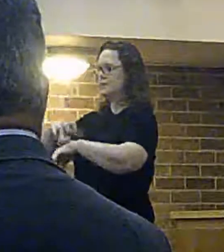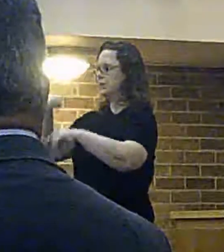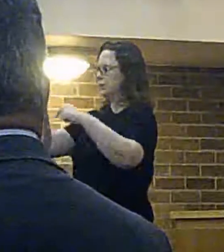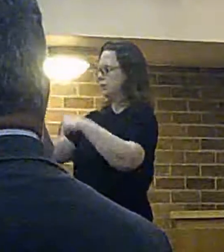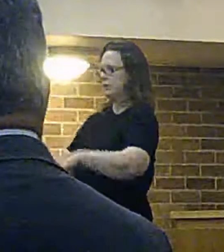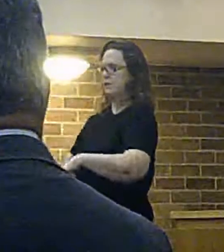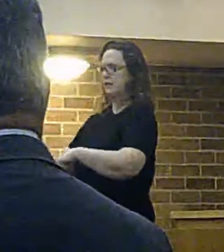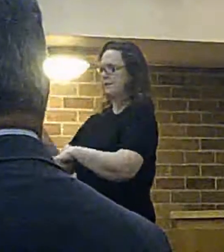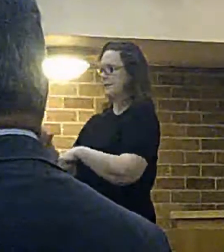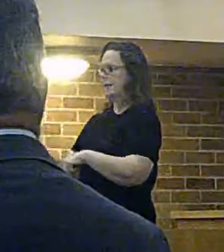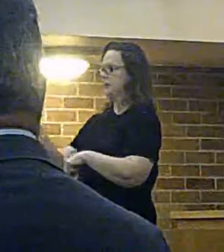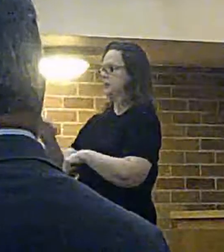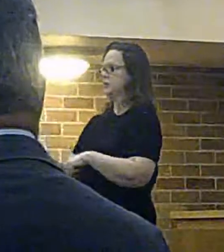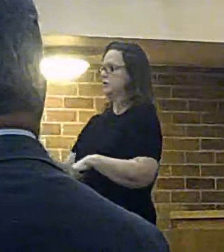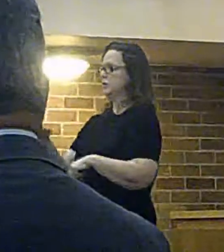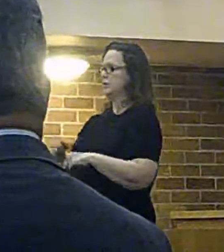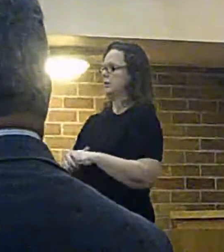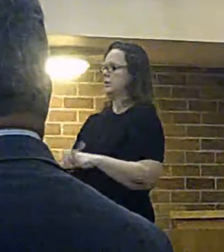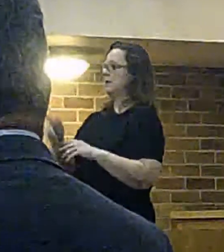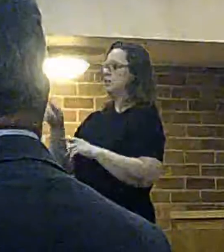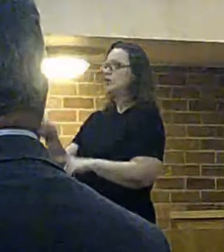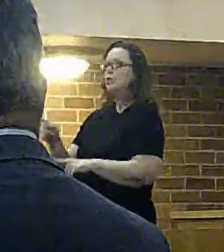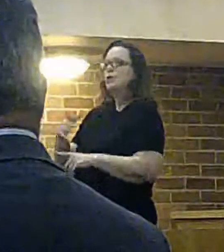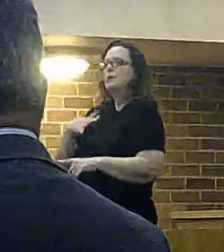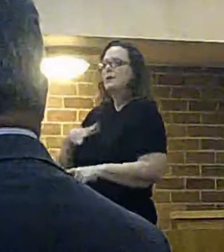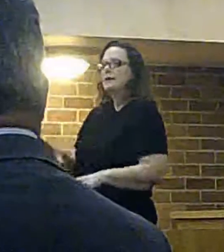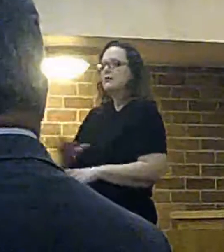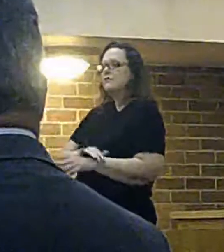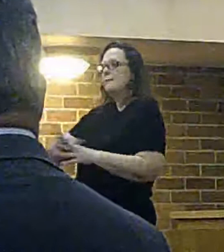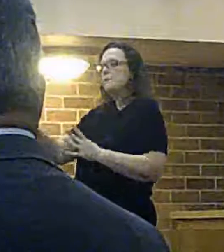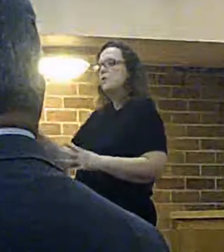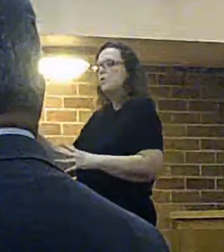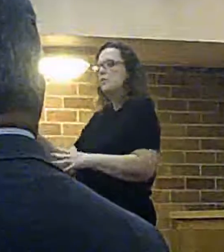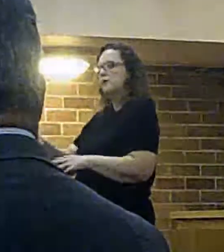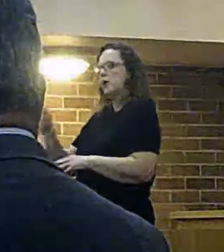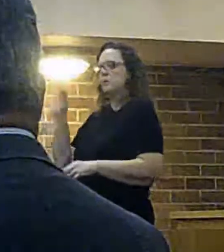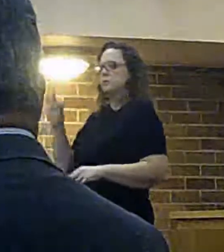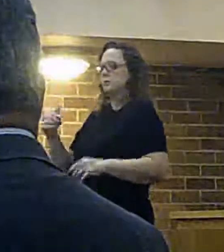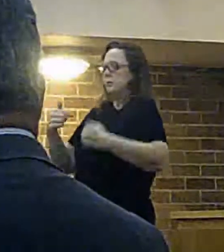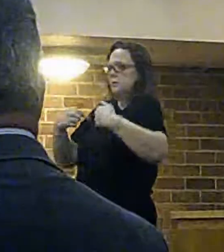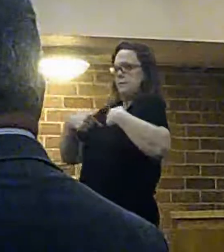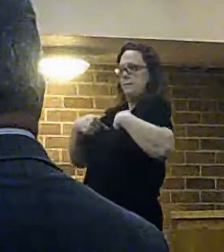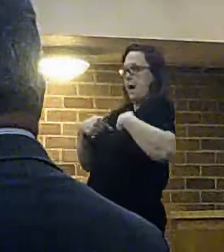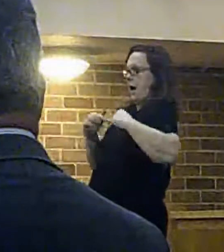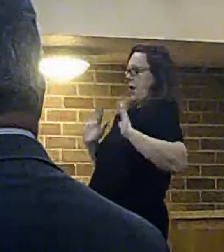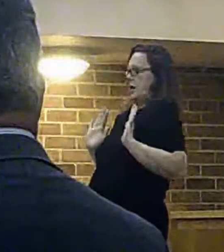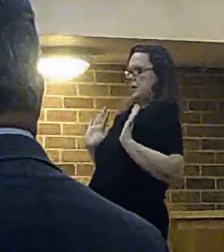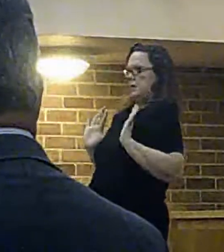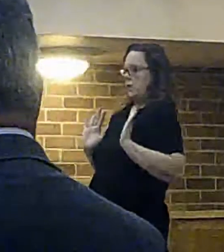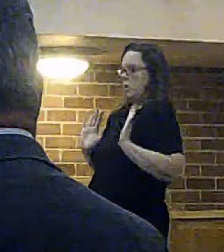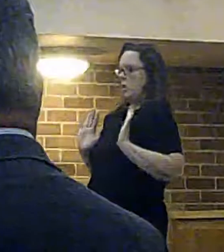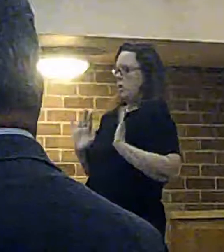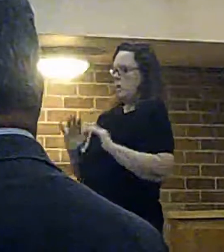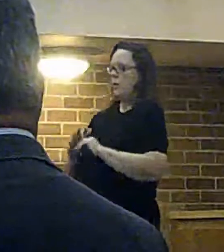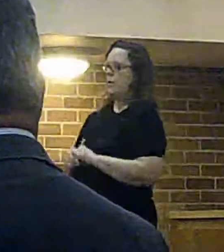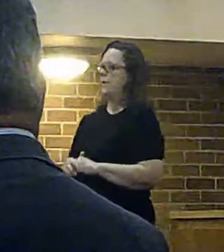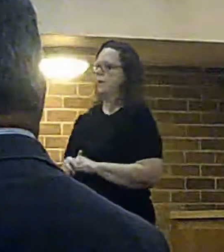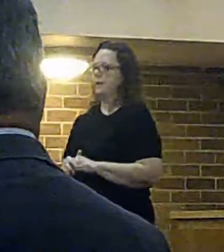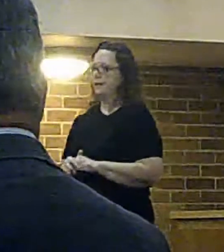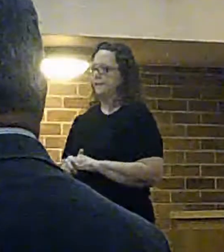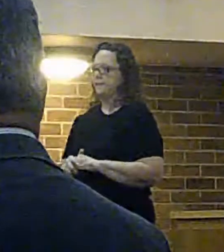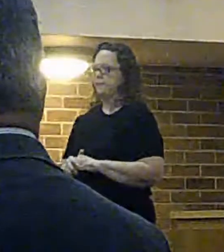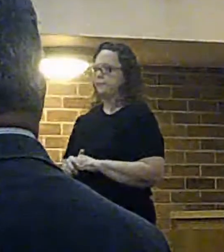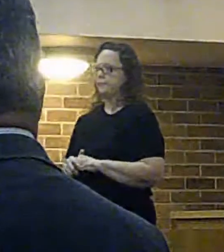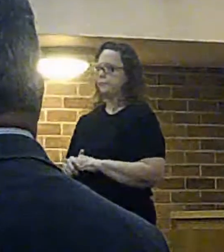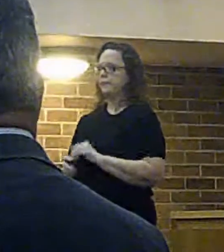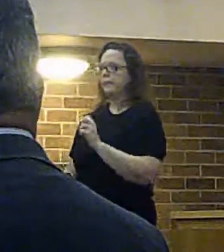village then that must be removed as an option unfortunately that is not within my gift to do that nor is it in